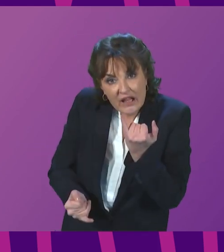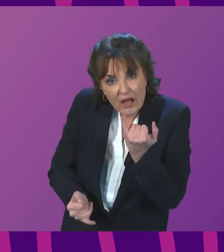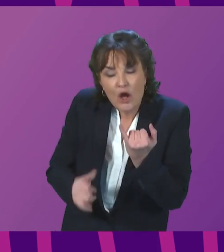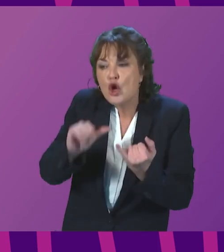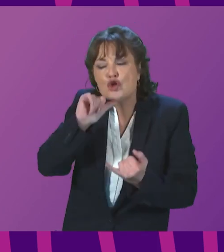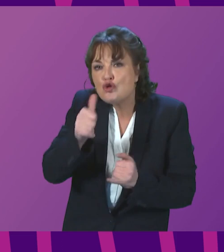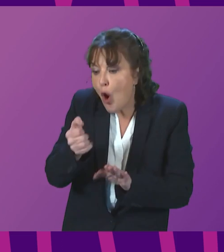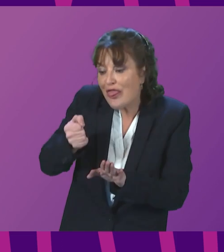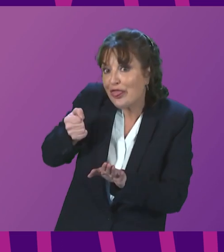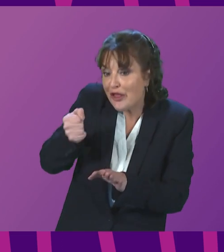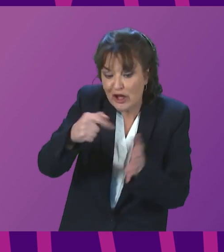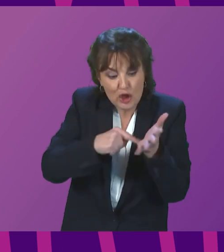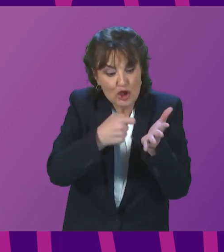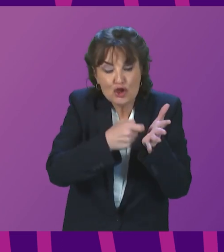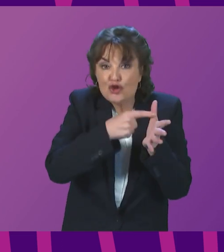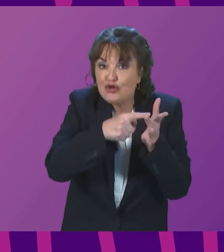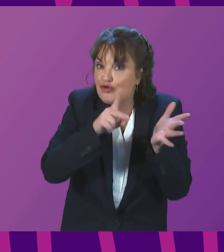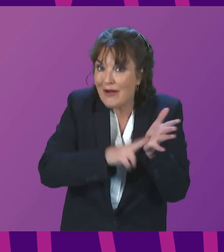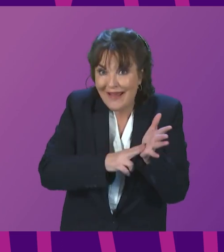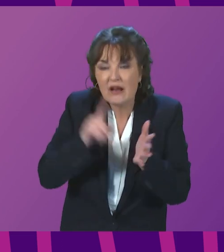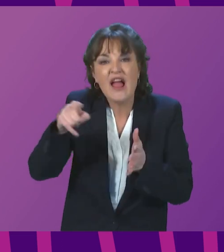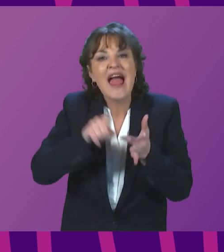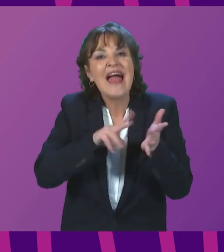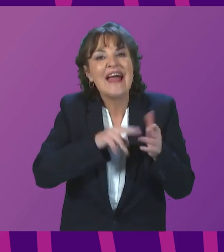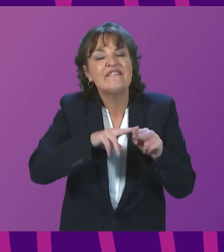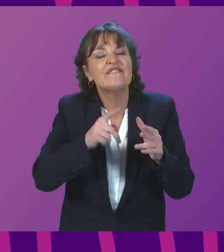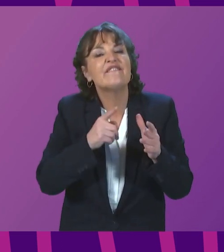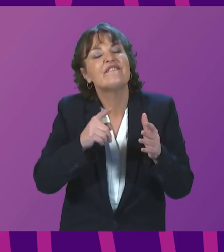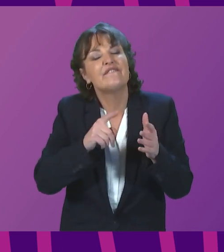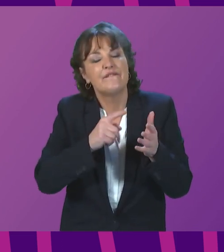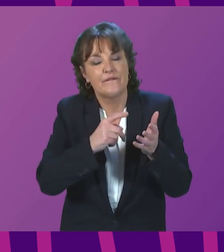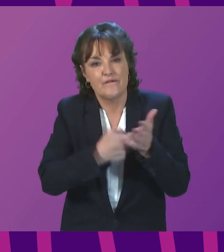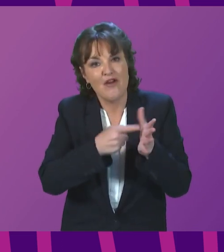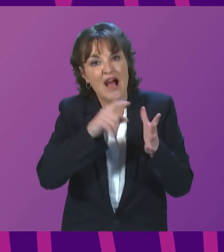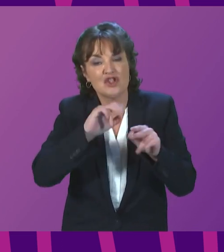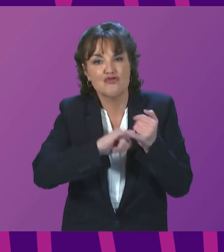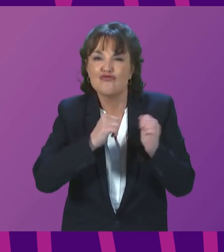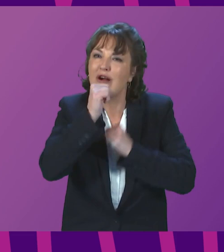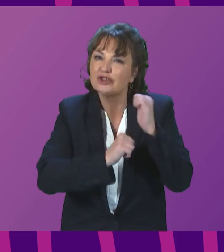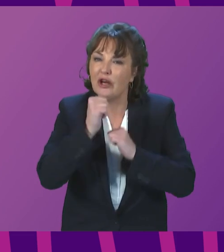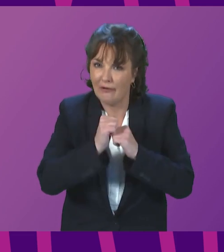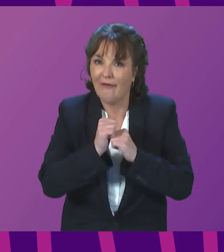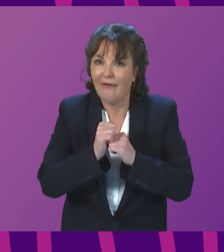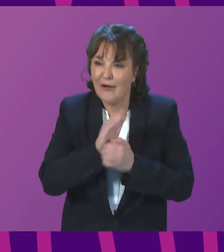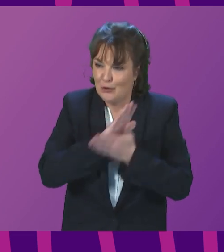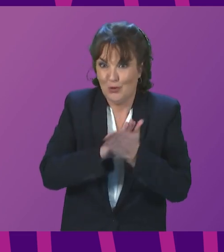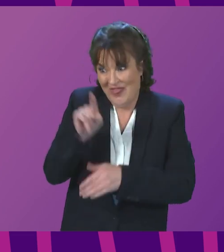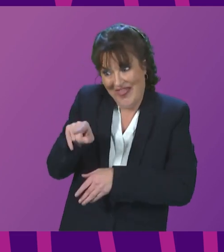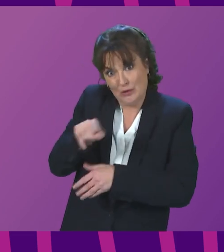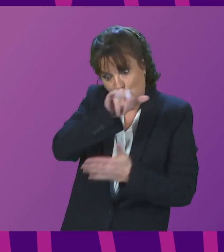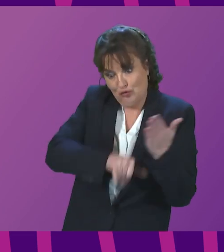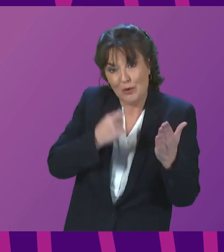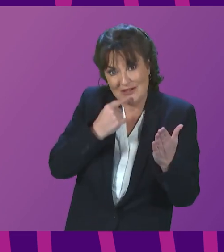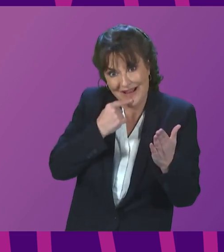train, which was confirmed to have been properly licensed and approved to operate, albeit I would refer back to the comments I made